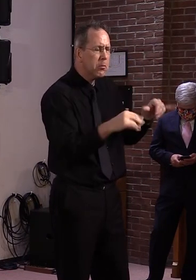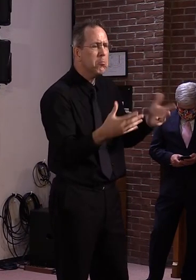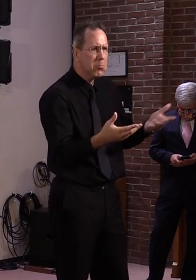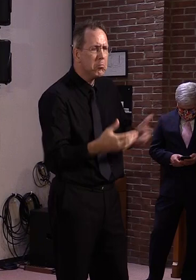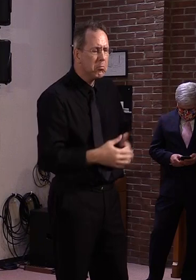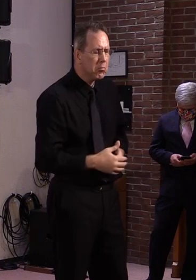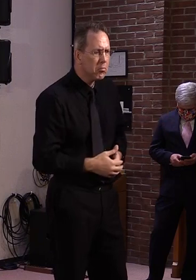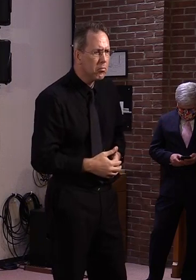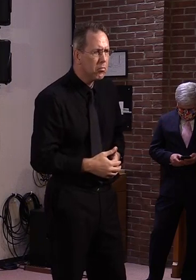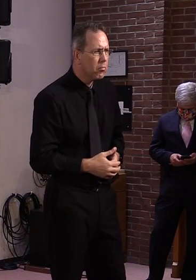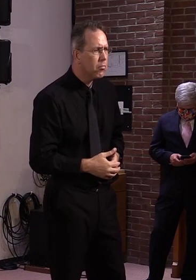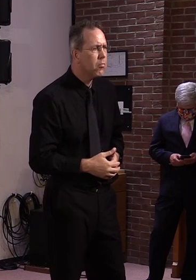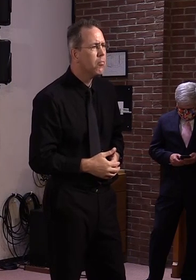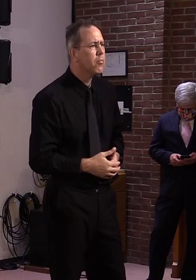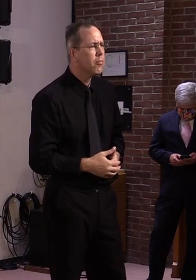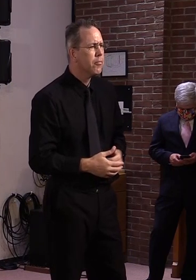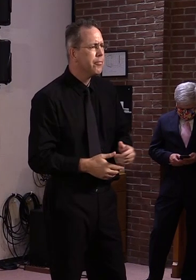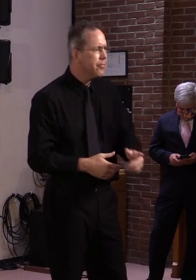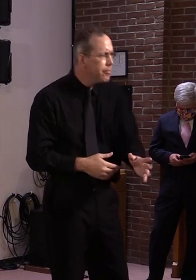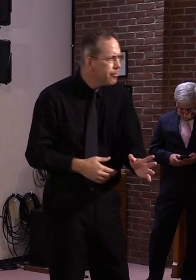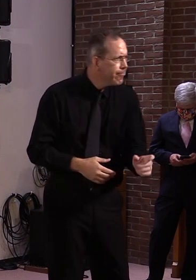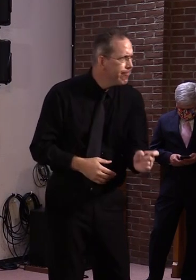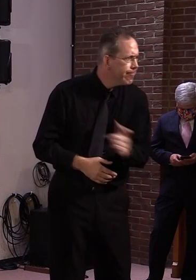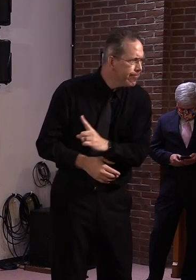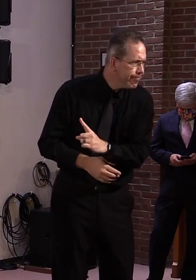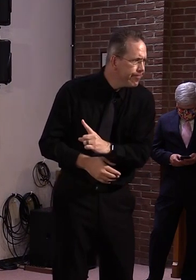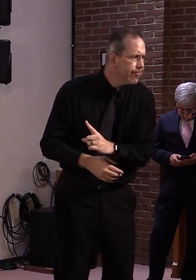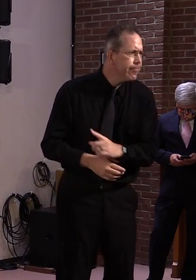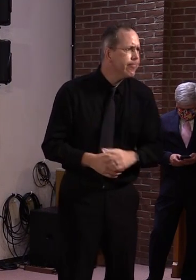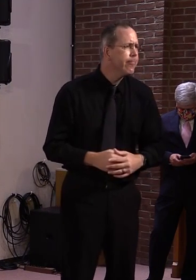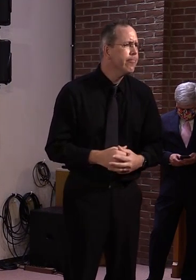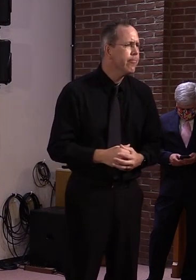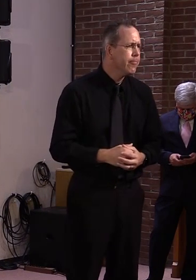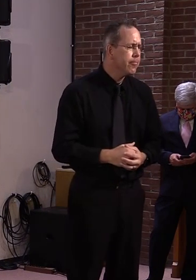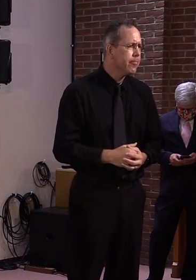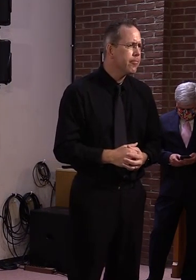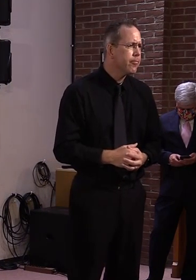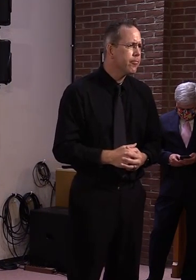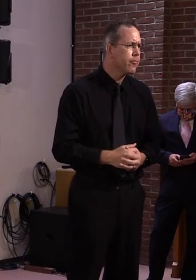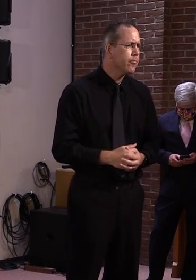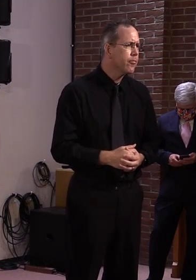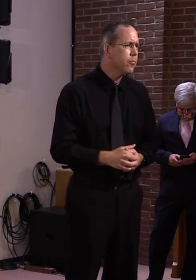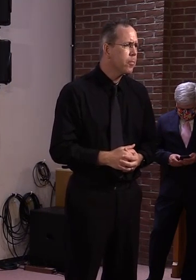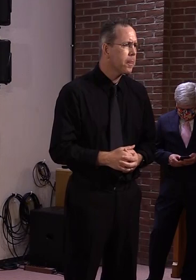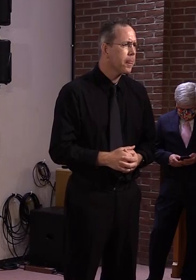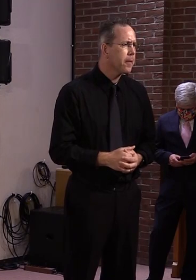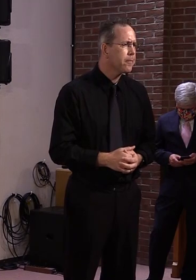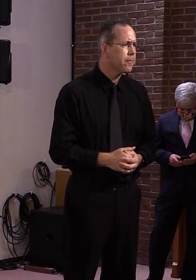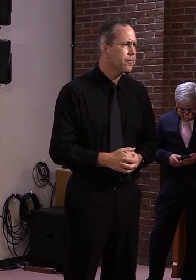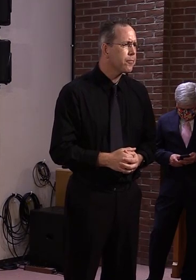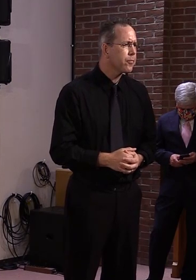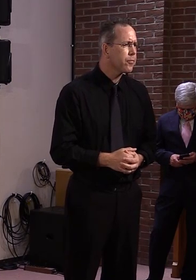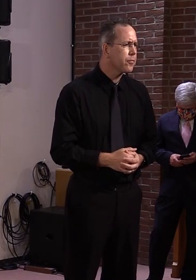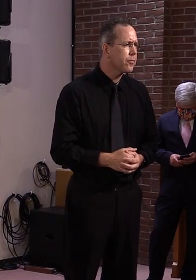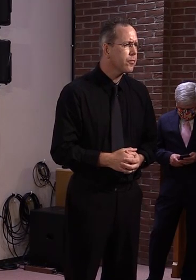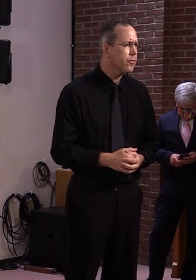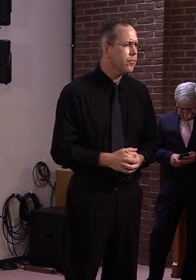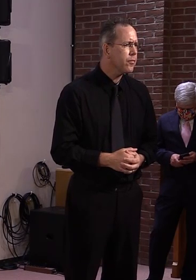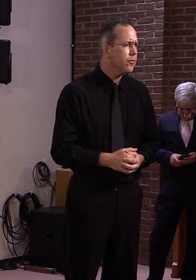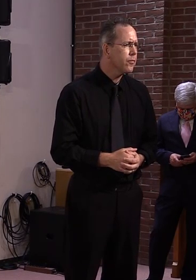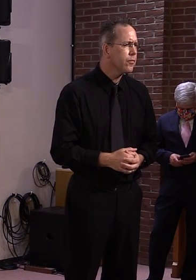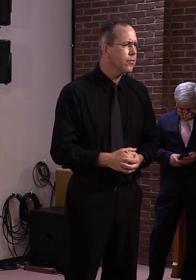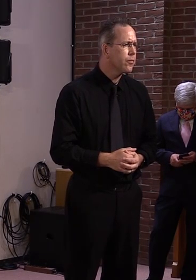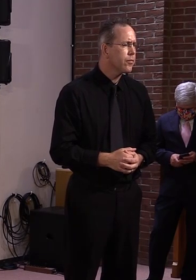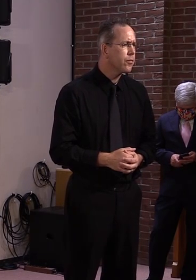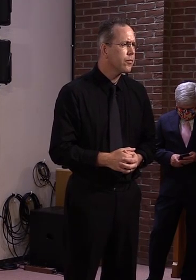Okay. And if I could, for the governor, I'm sort of an education or, or the task force related question. Uh, are, are you